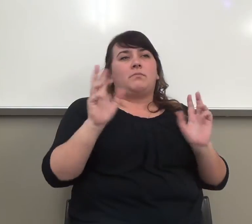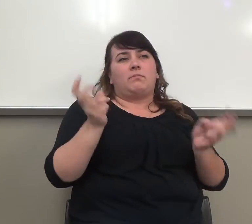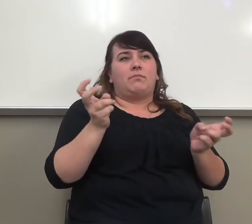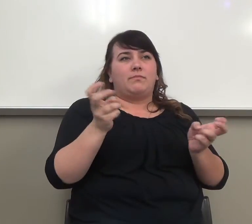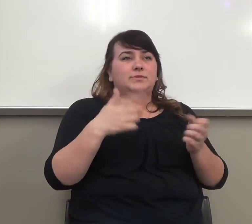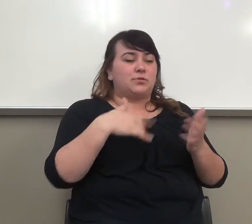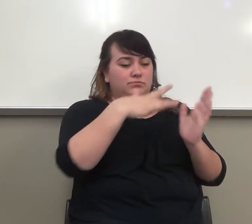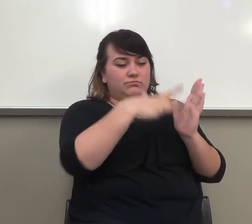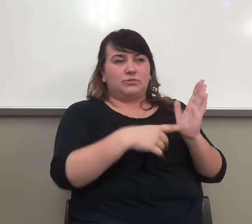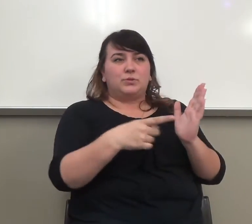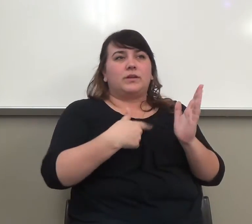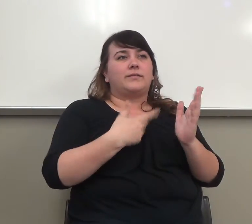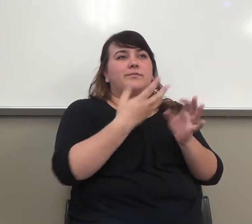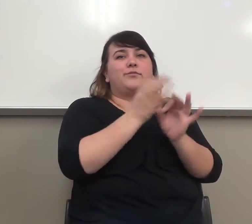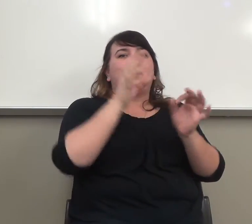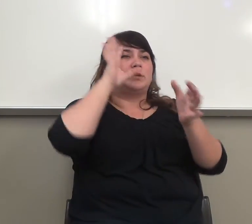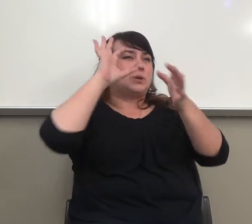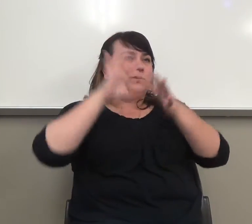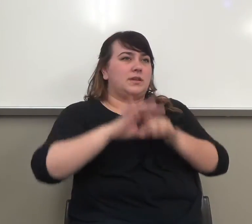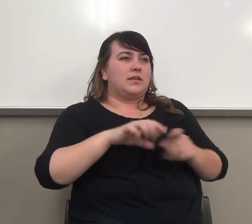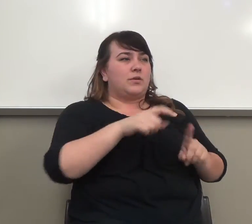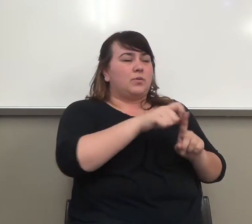-association, whatever. Okay.